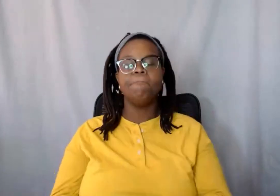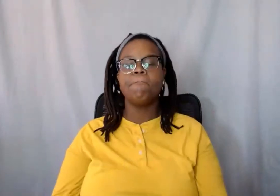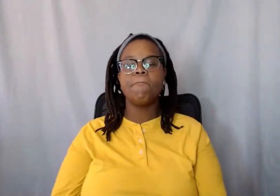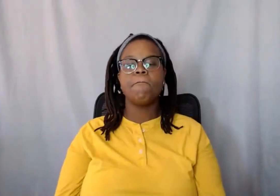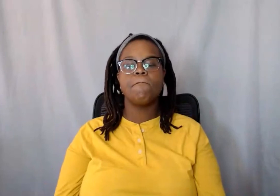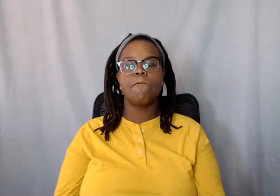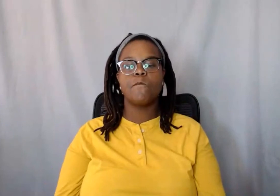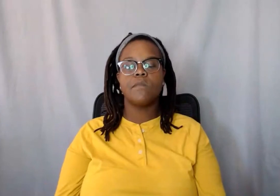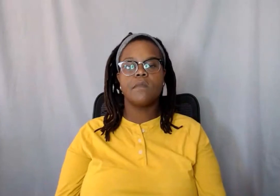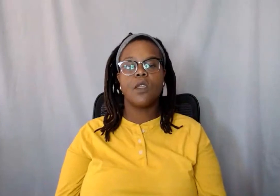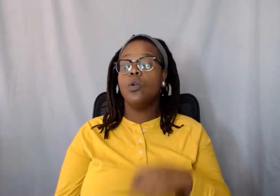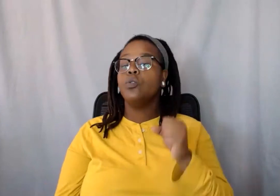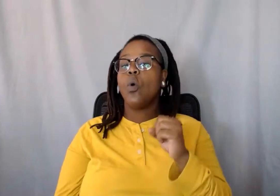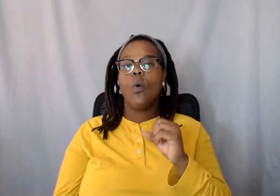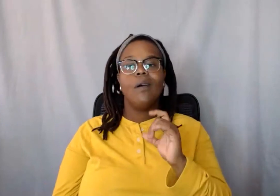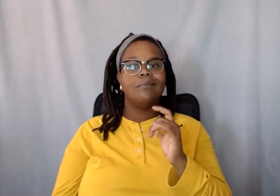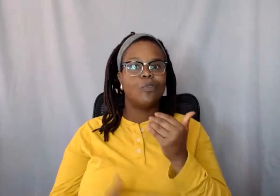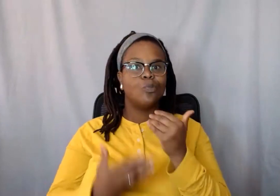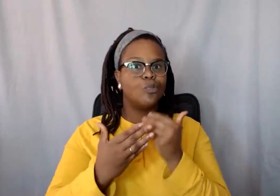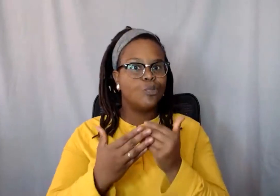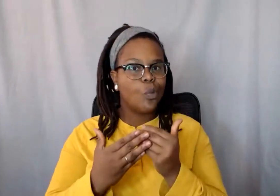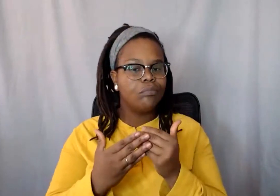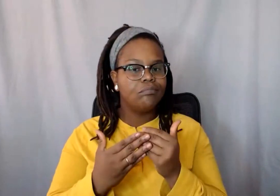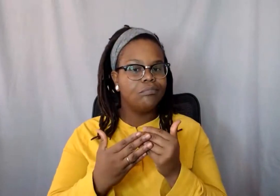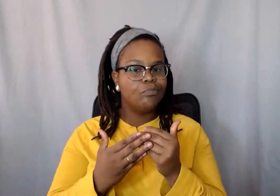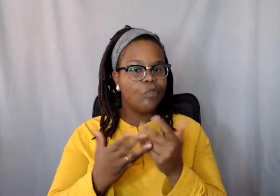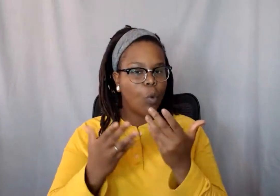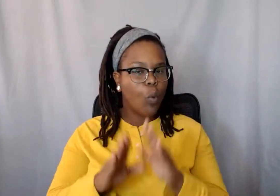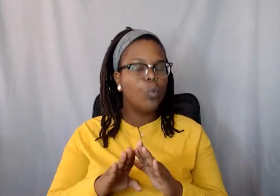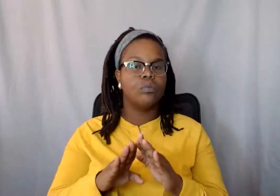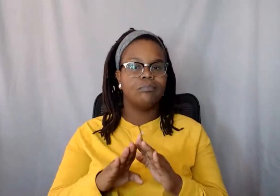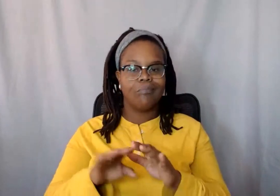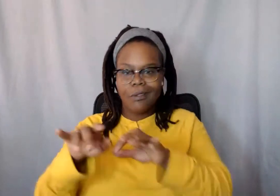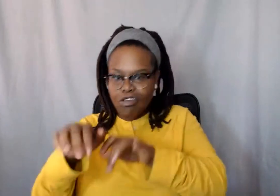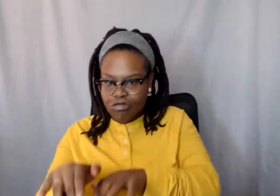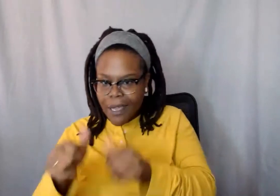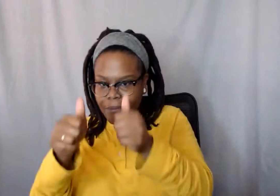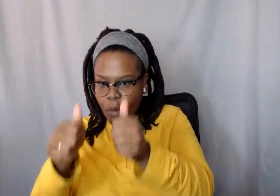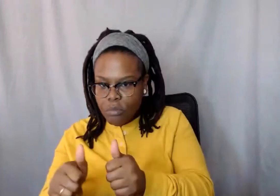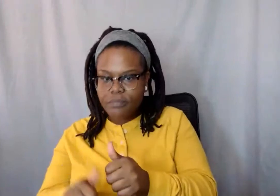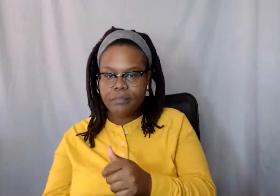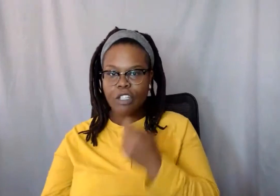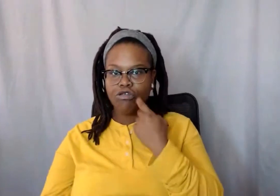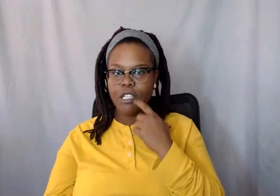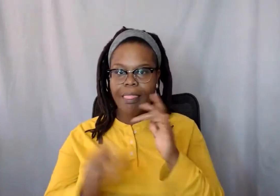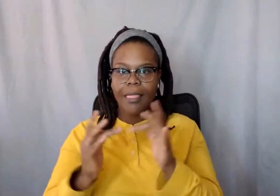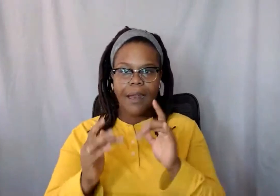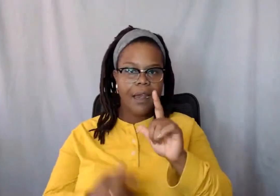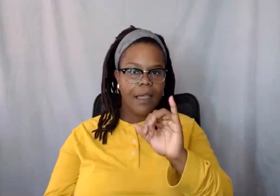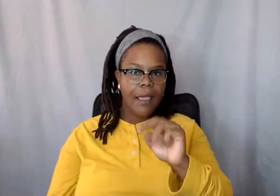So as we get ready to close, I'll just point out in the chat, I sent the link to an event that's happening